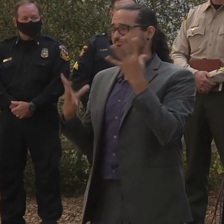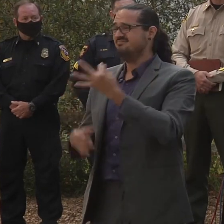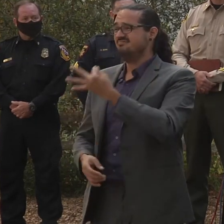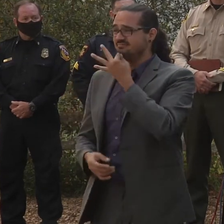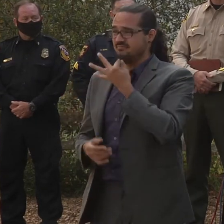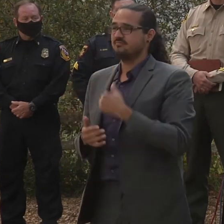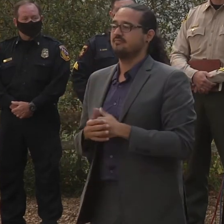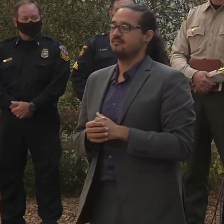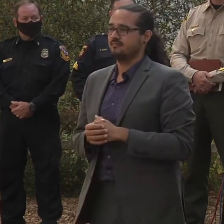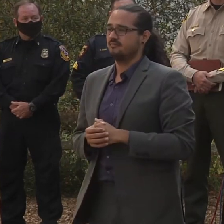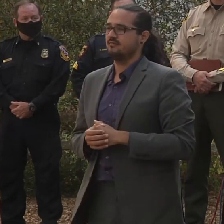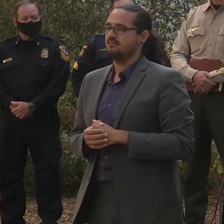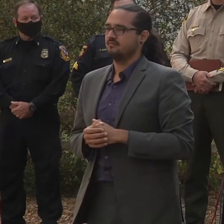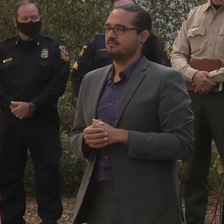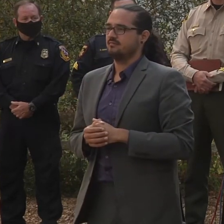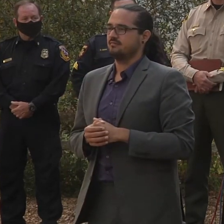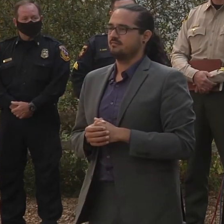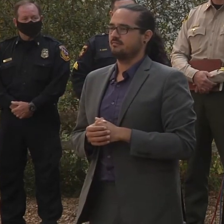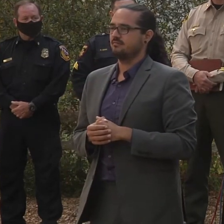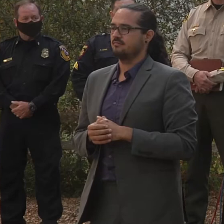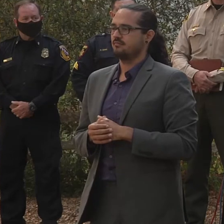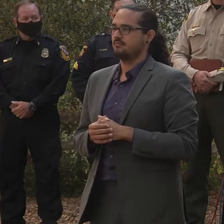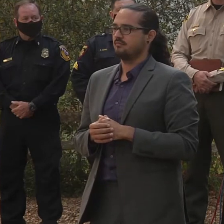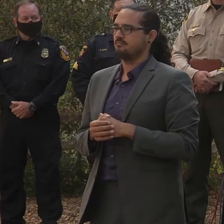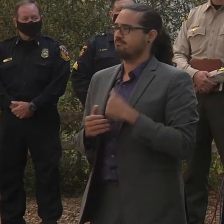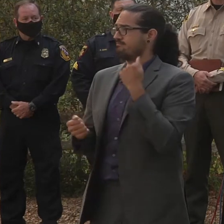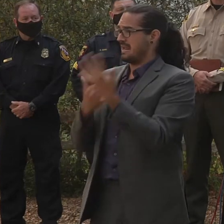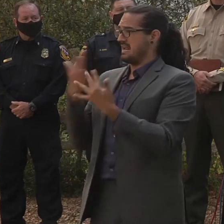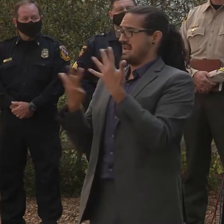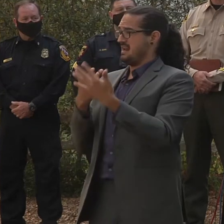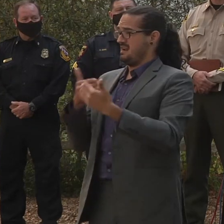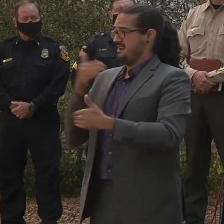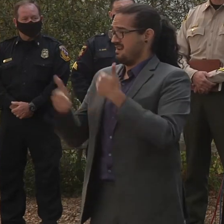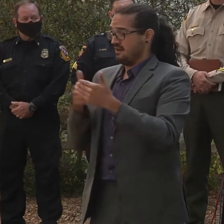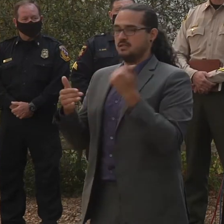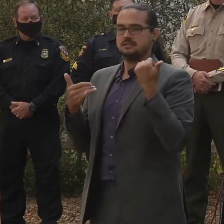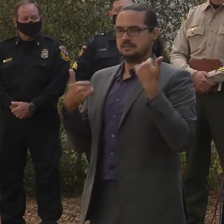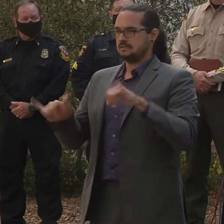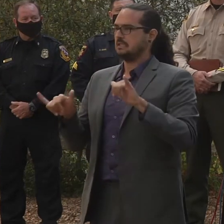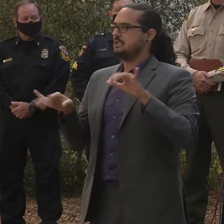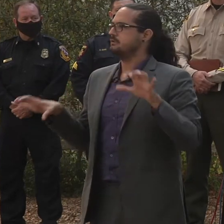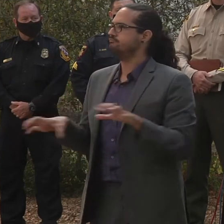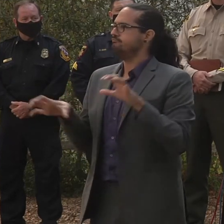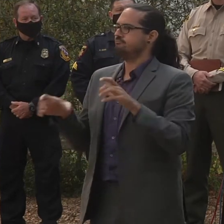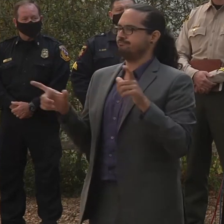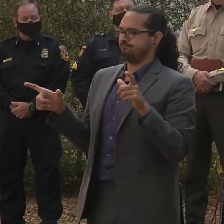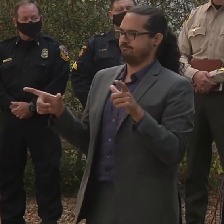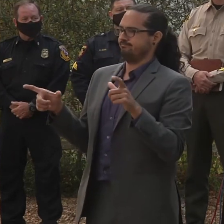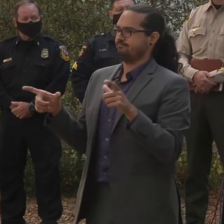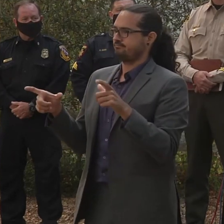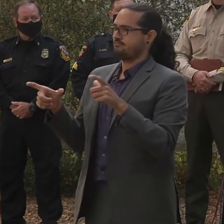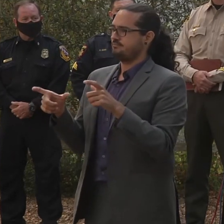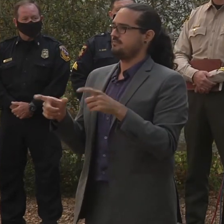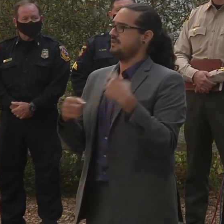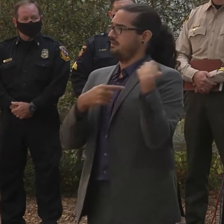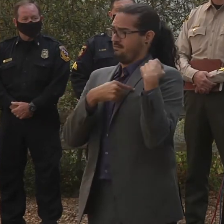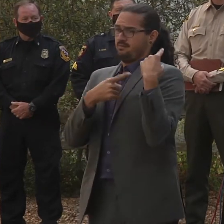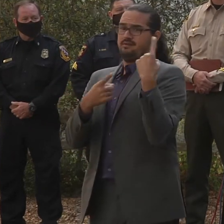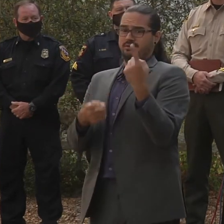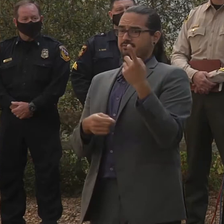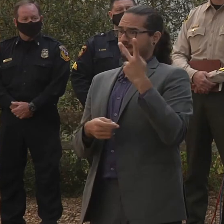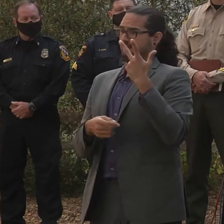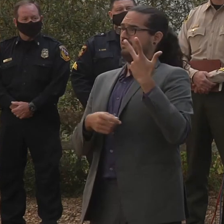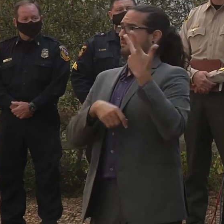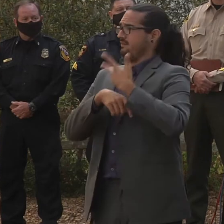is really quite remarkable. For a number of days, we were at zero percent containment. Then we